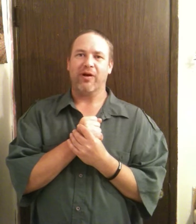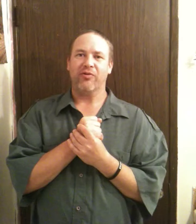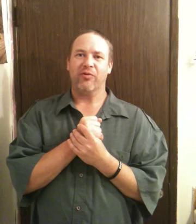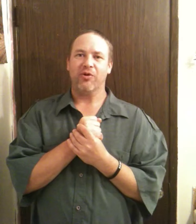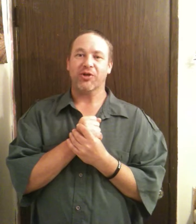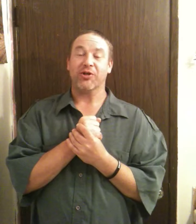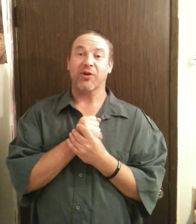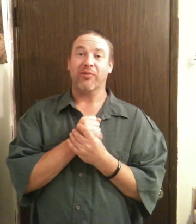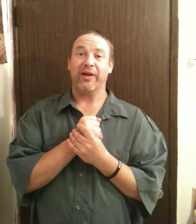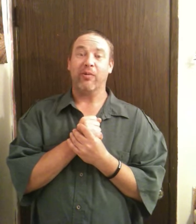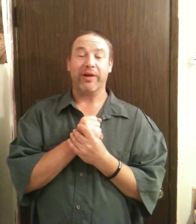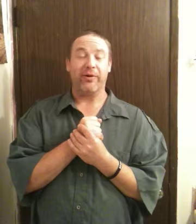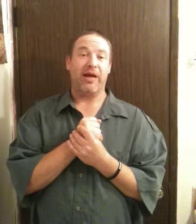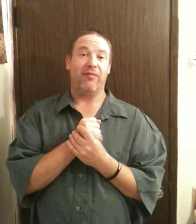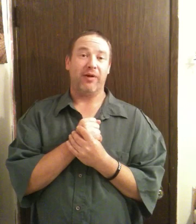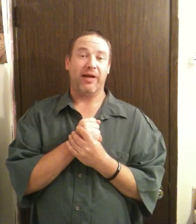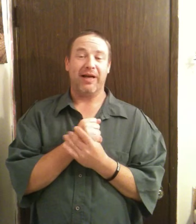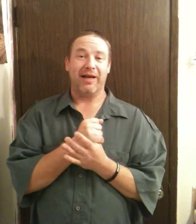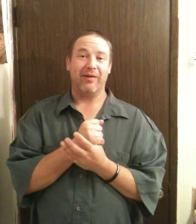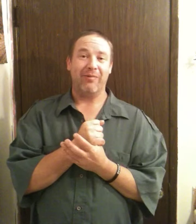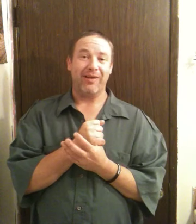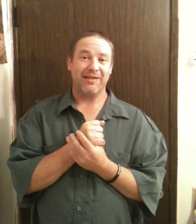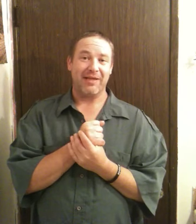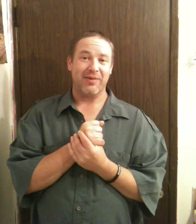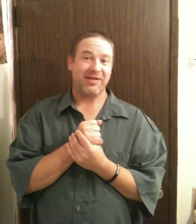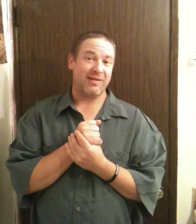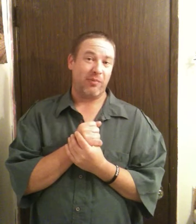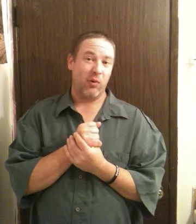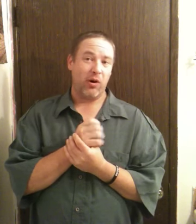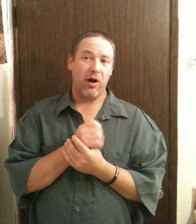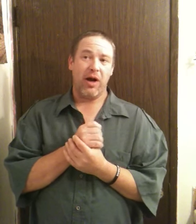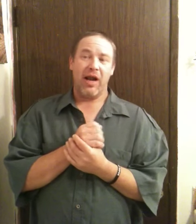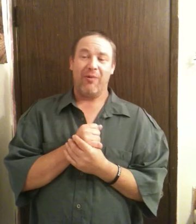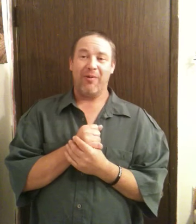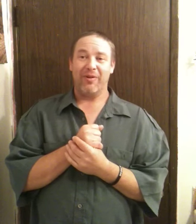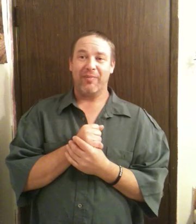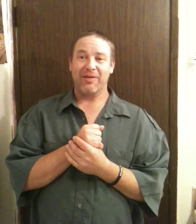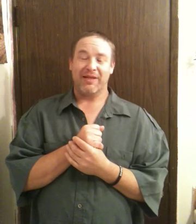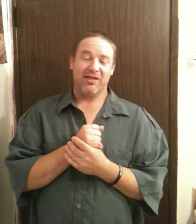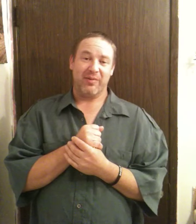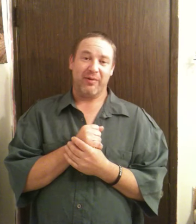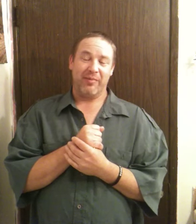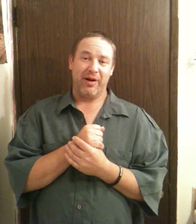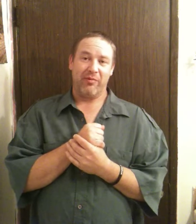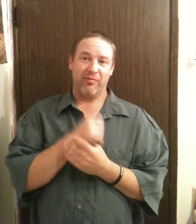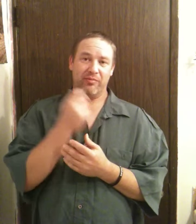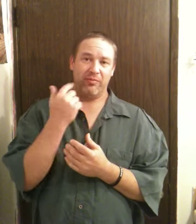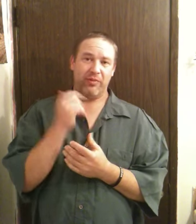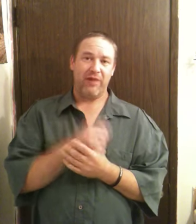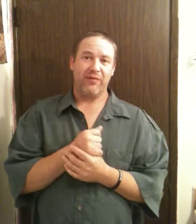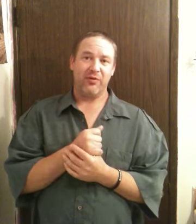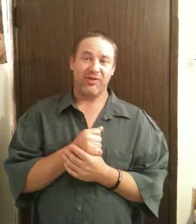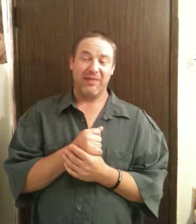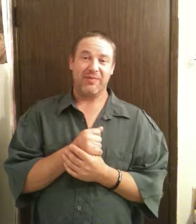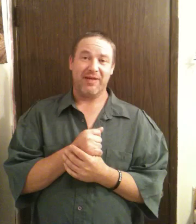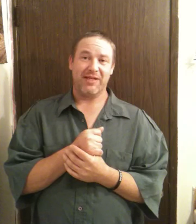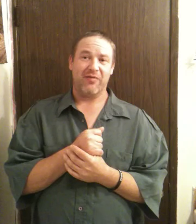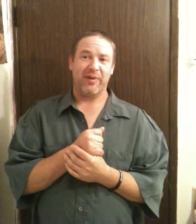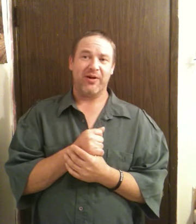towards your guitar playing while you don't have one on hand. I ride the city bus because I'm poor. And while I'm on the bus, I listen to my headphones, keep to myself, but I